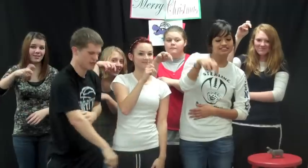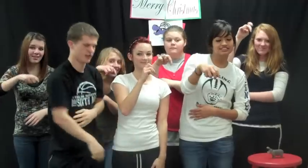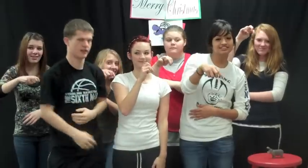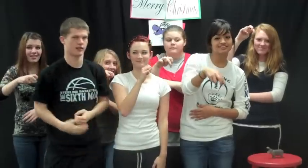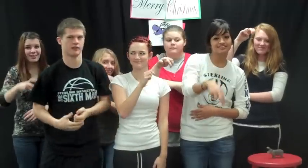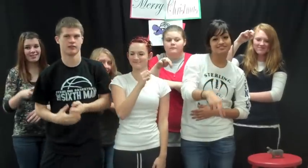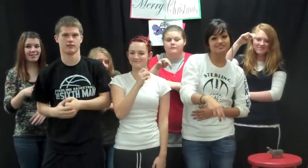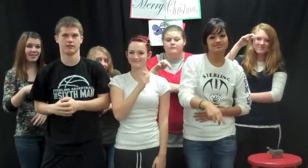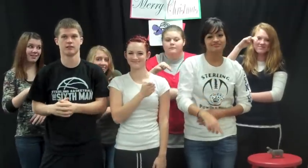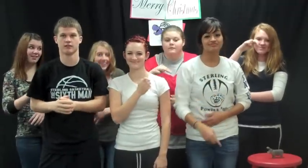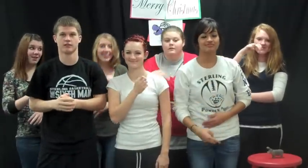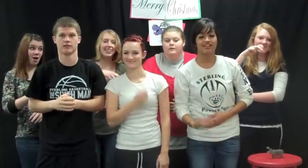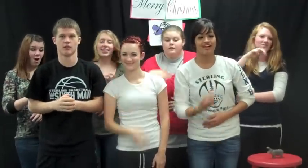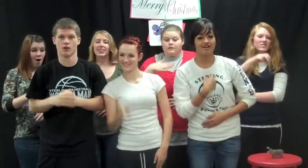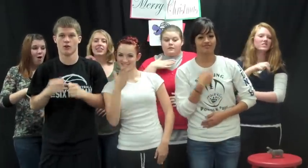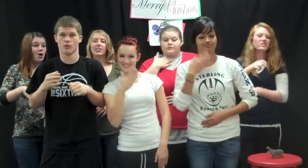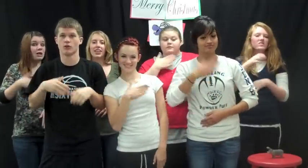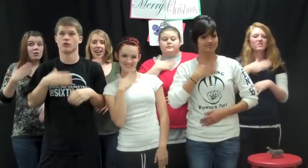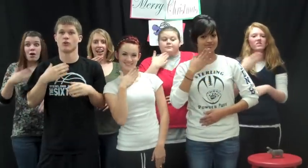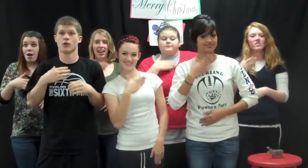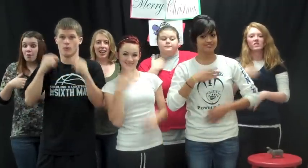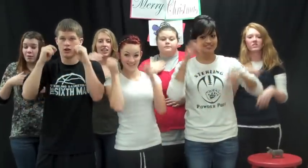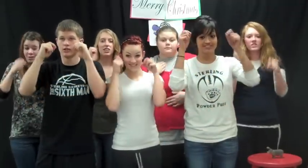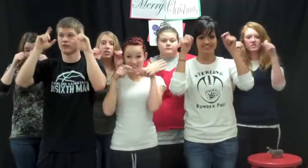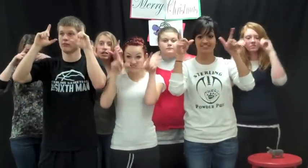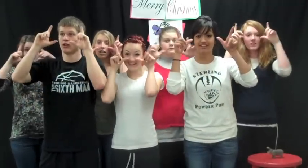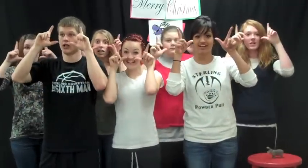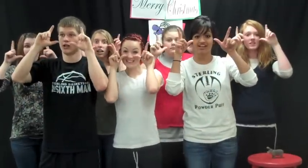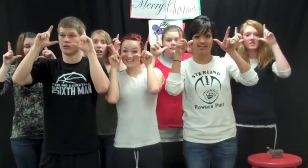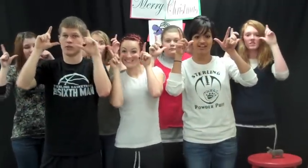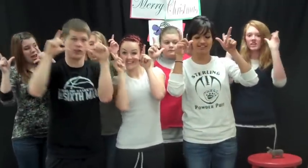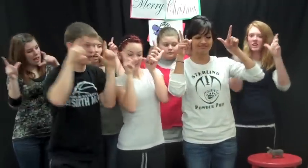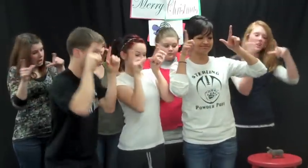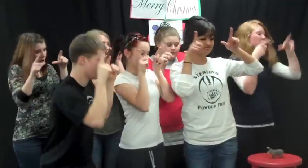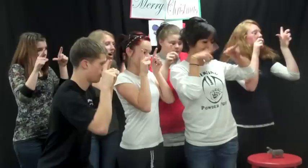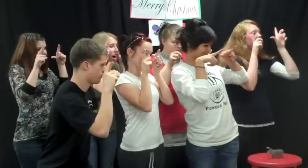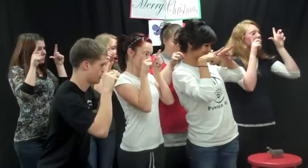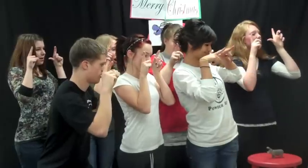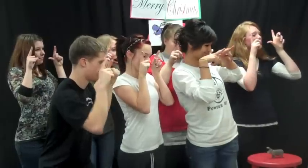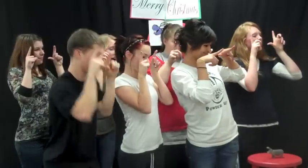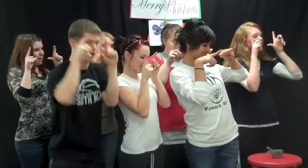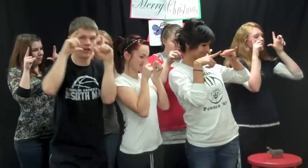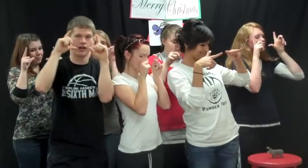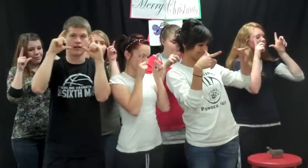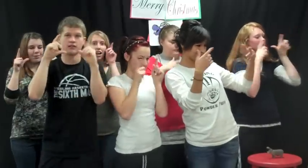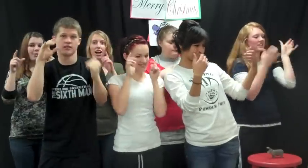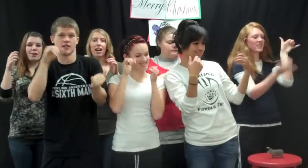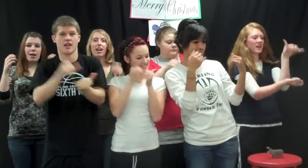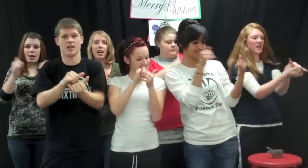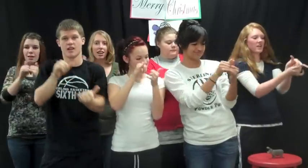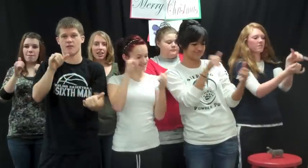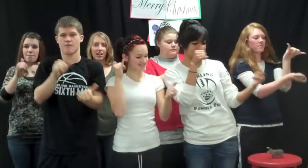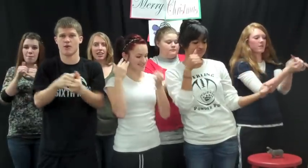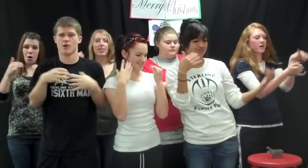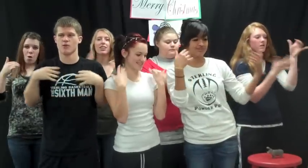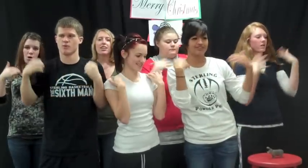stairs. Oh, what joy and what surprise when I open up my eyes to see a hippo